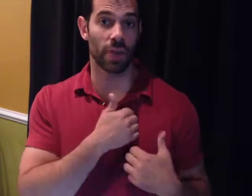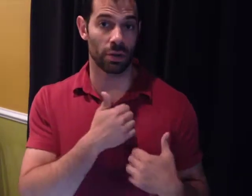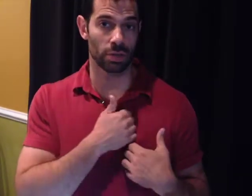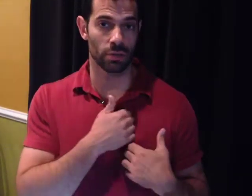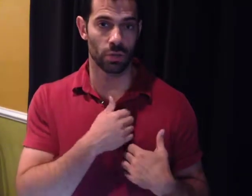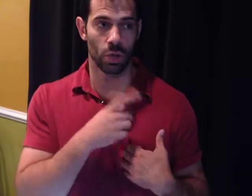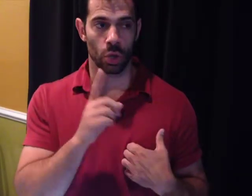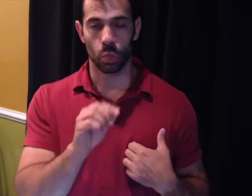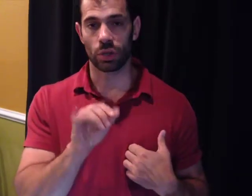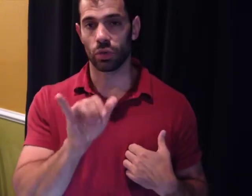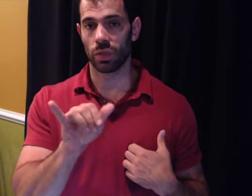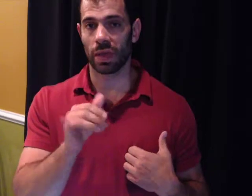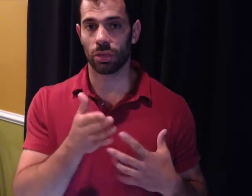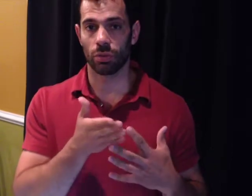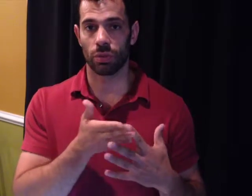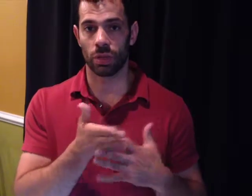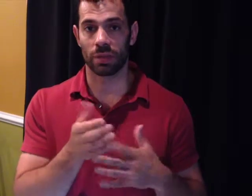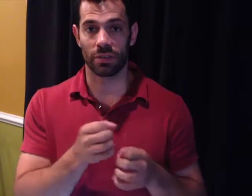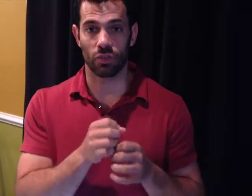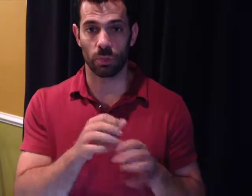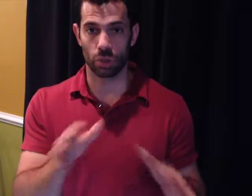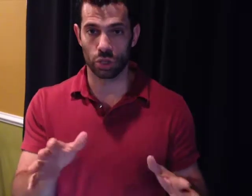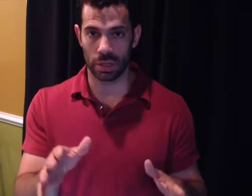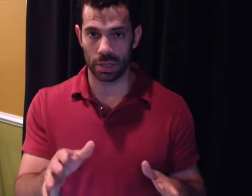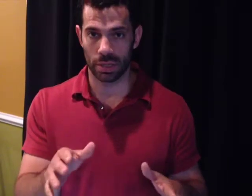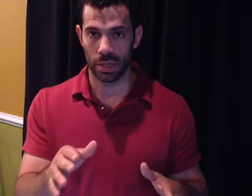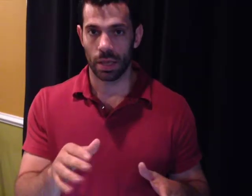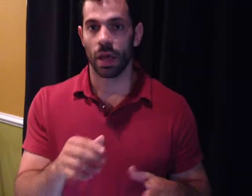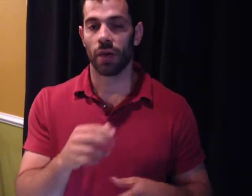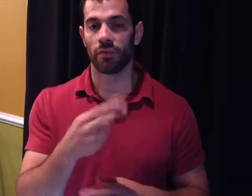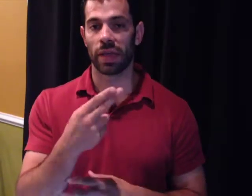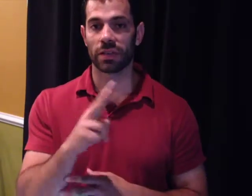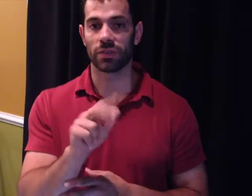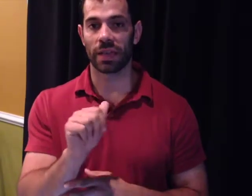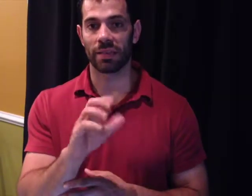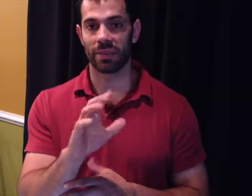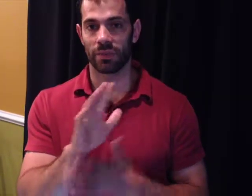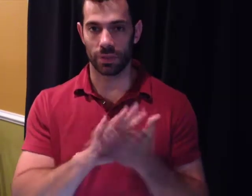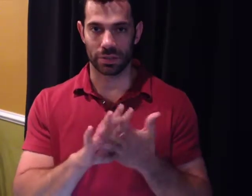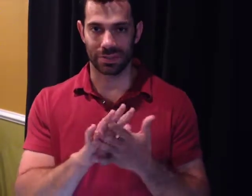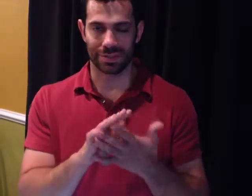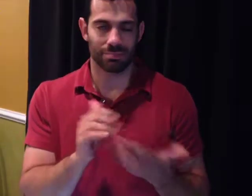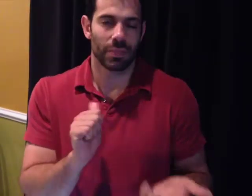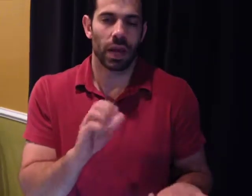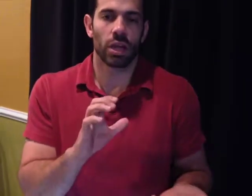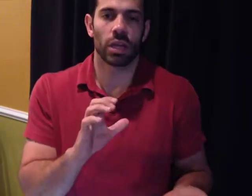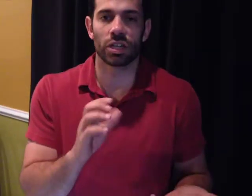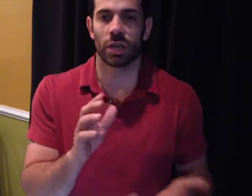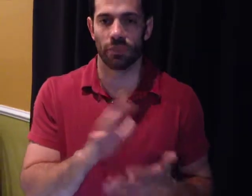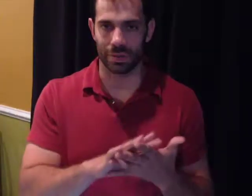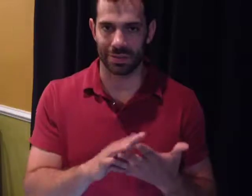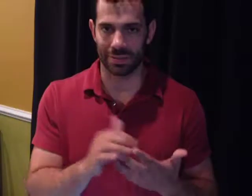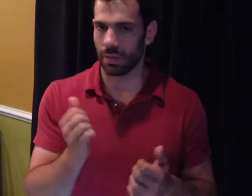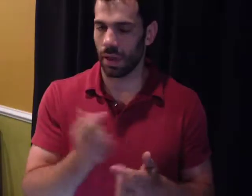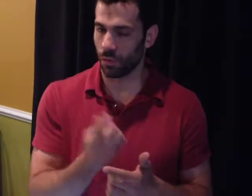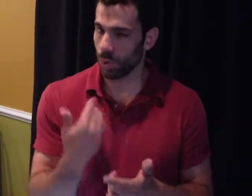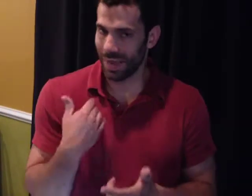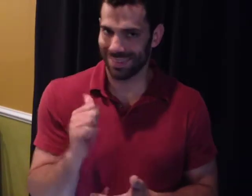veterans. We do that through the distribution of HVAC filters, air conditioning filters. Everyone has